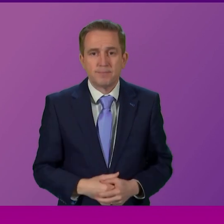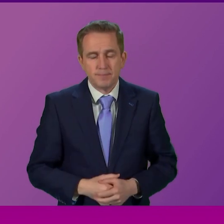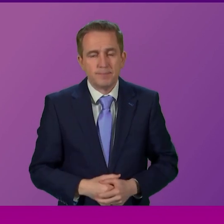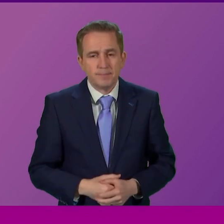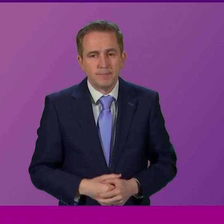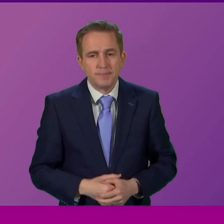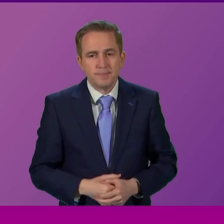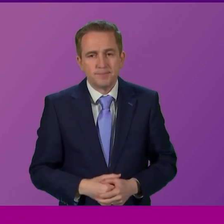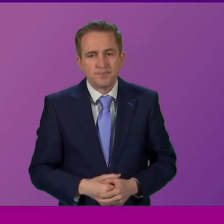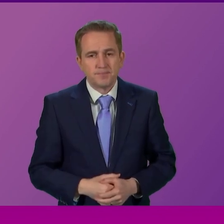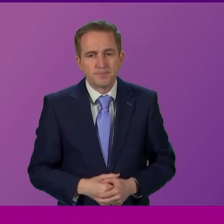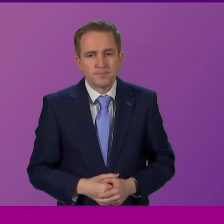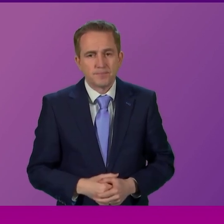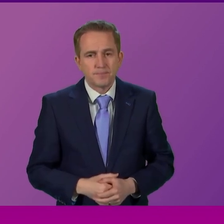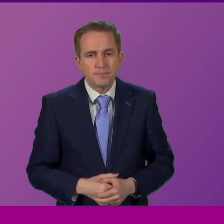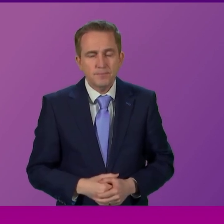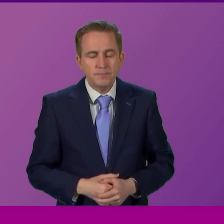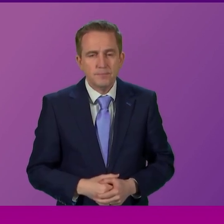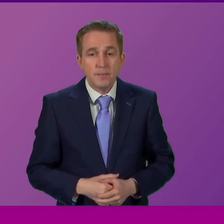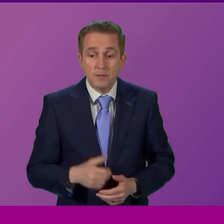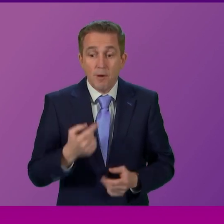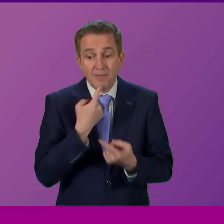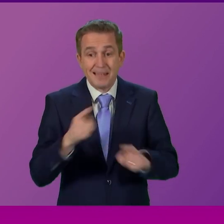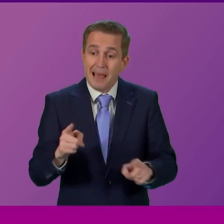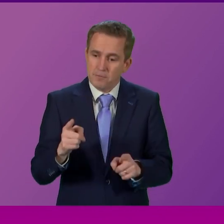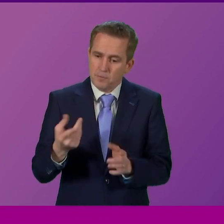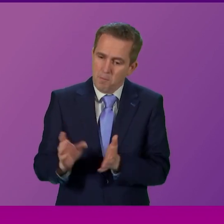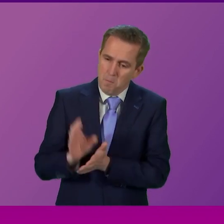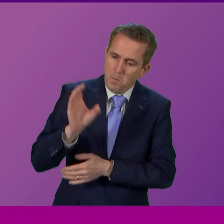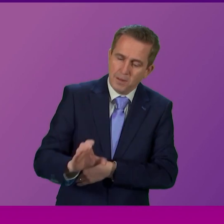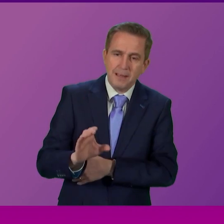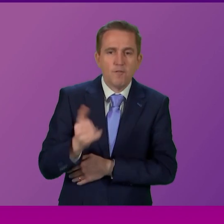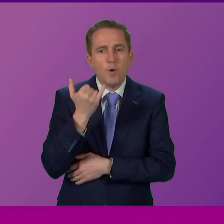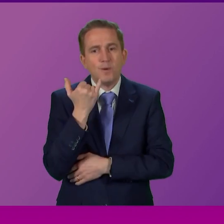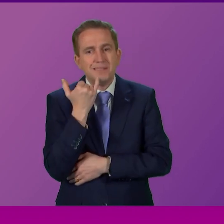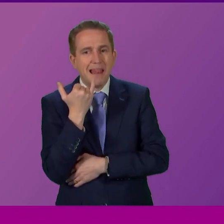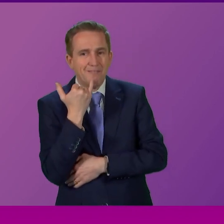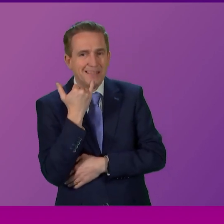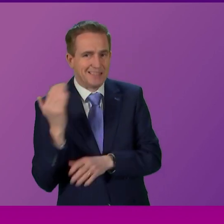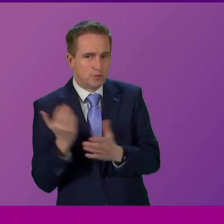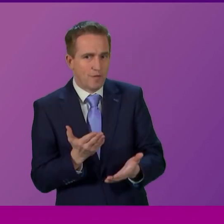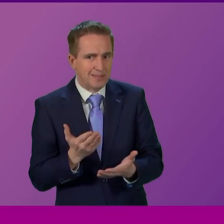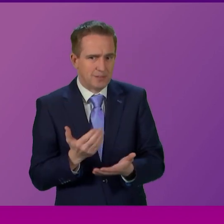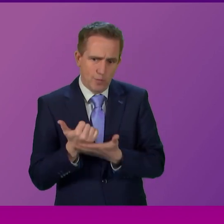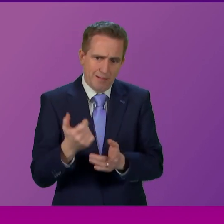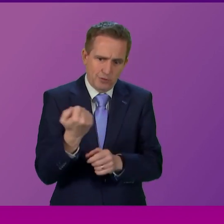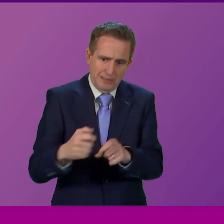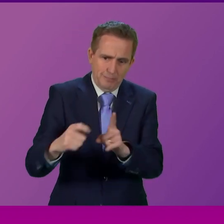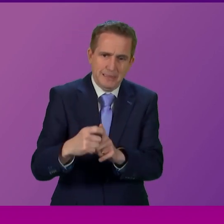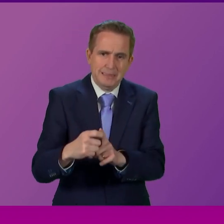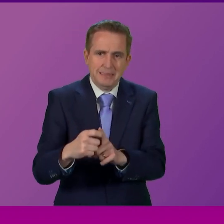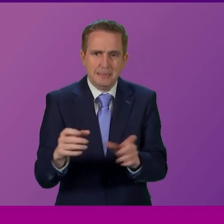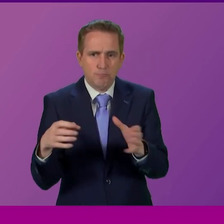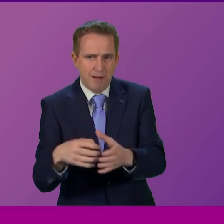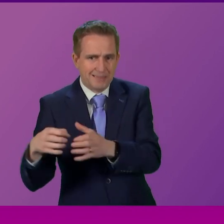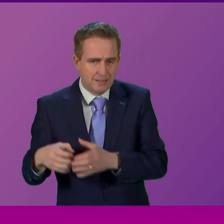of measures or a few measures one funding for telephony services where GP practices can improve their telephony services to help with